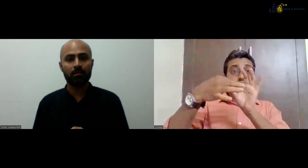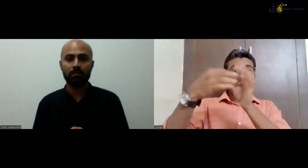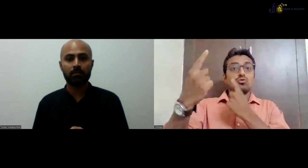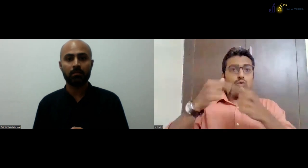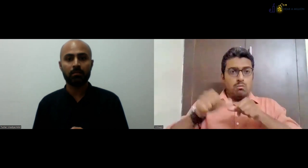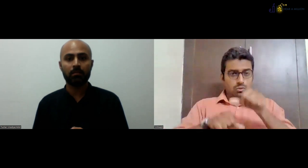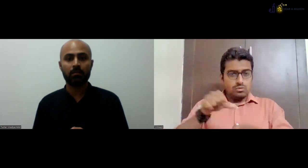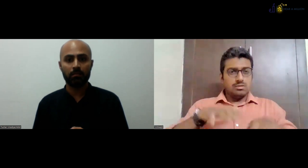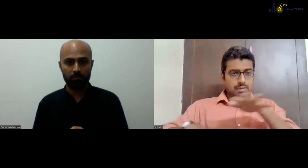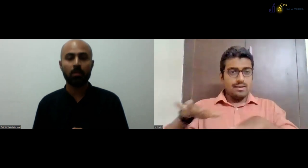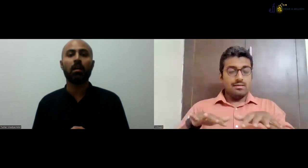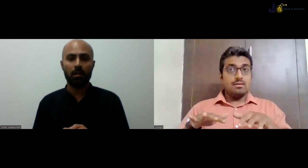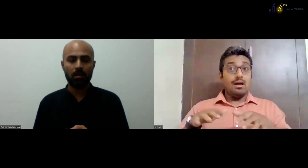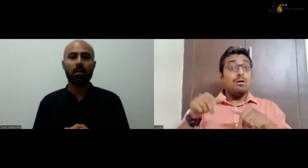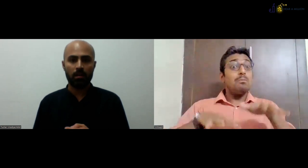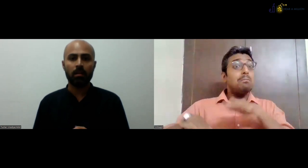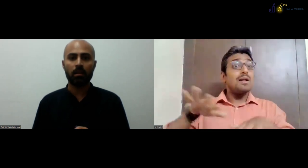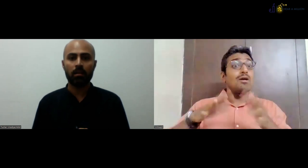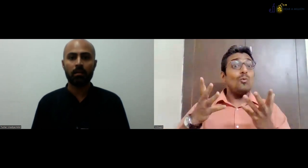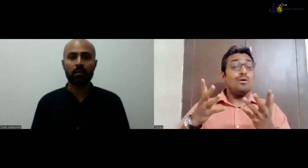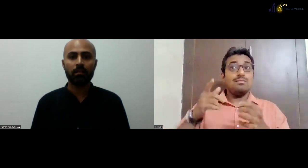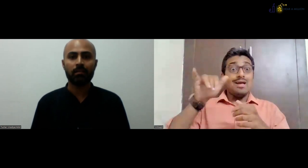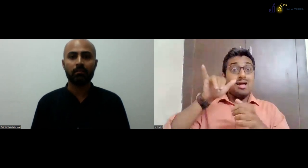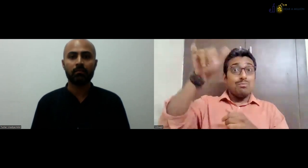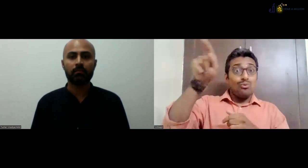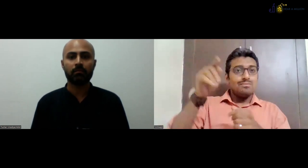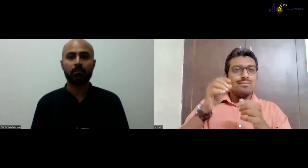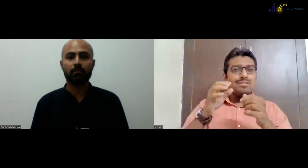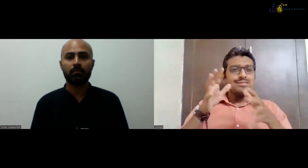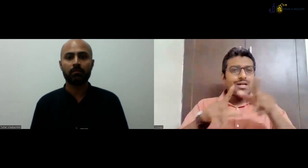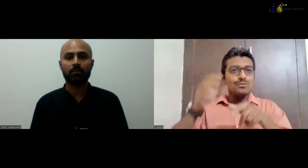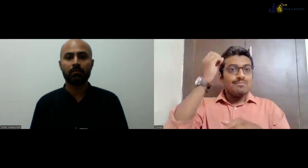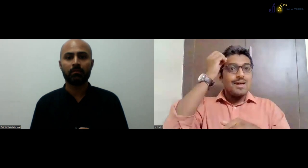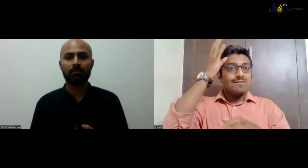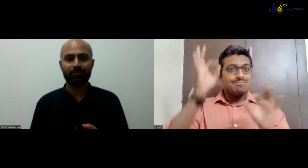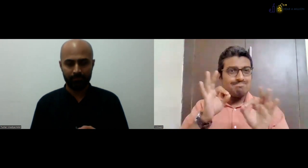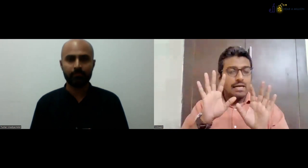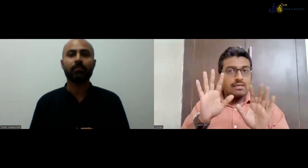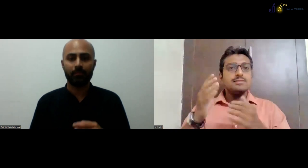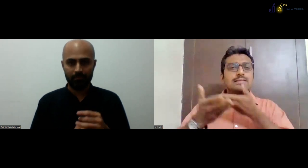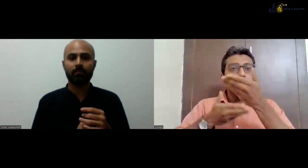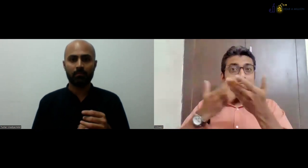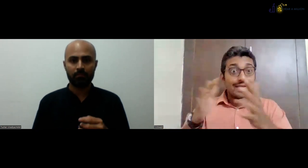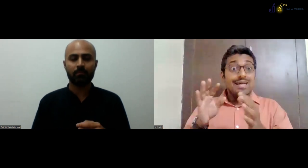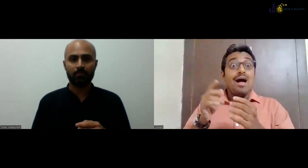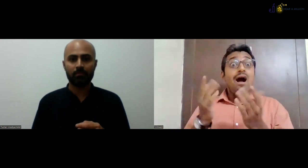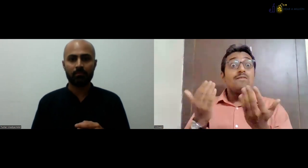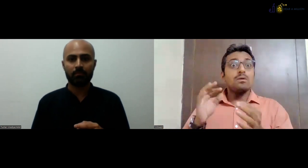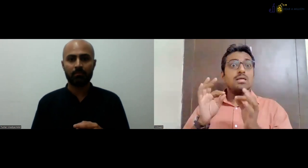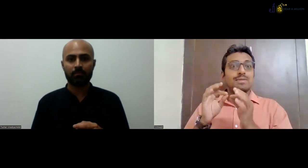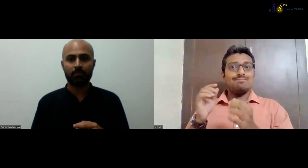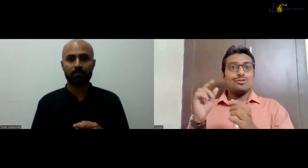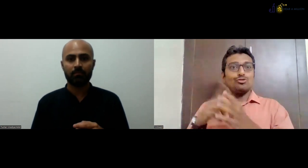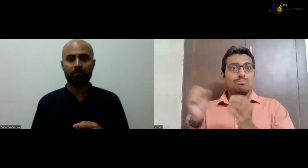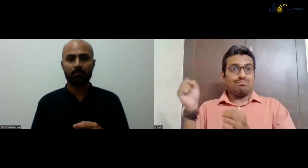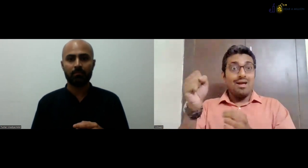ministerial departments. So we are in a process and we are talking to them. So at the airport, we, people who are not